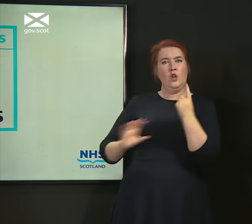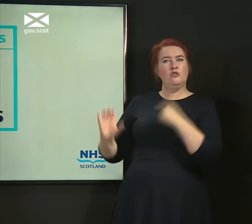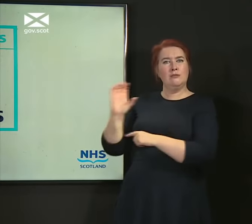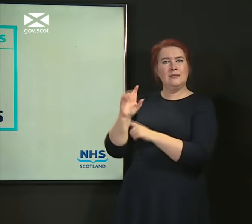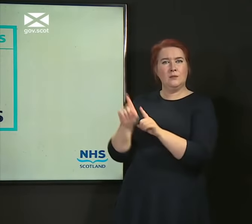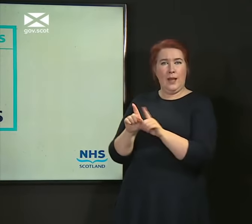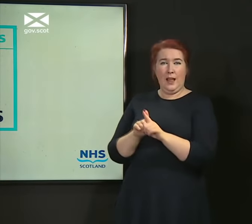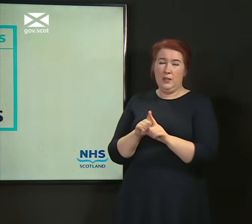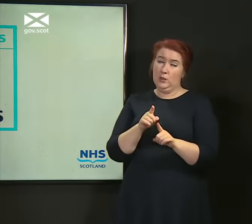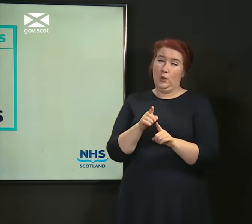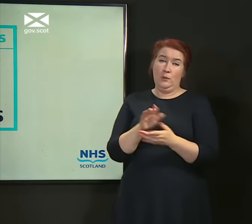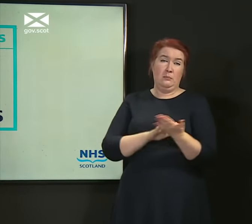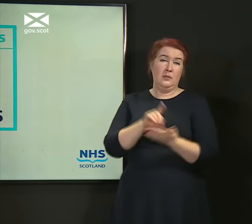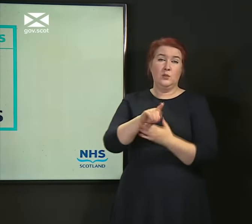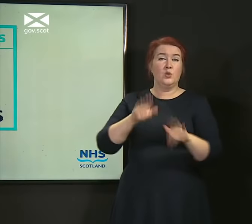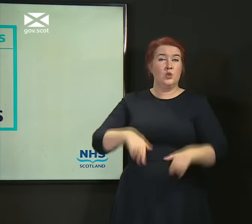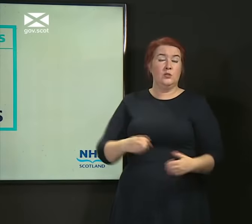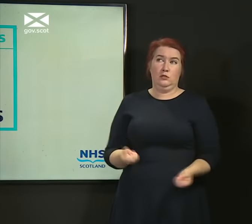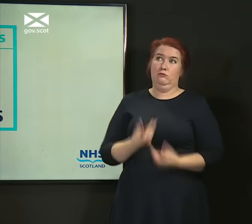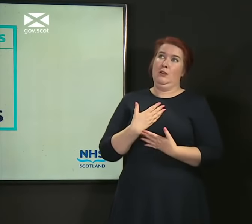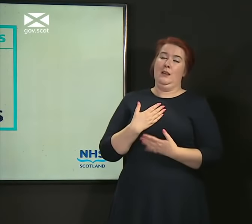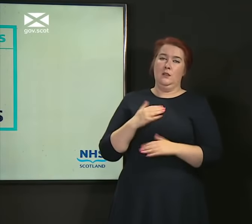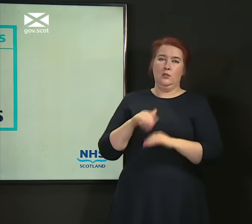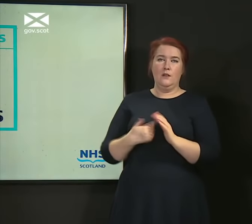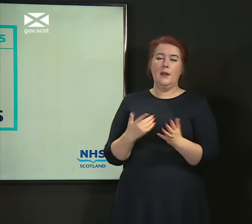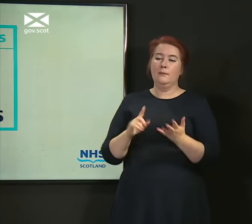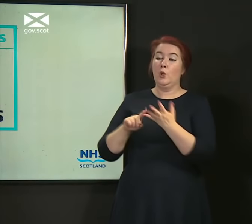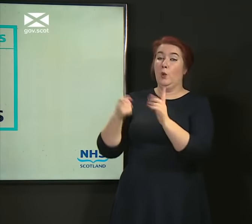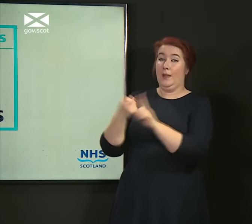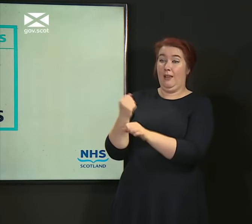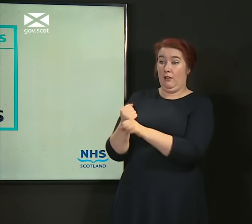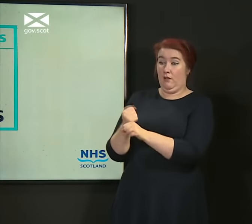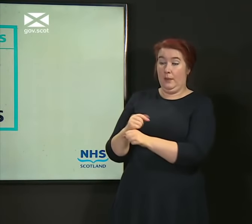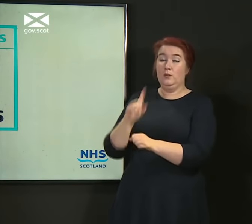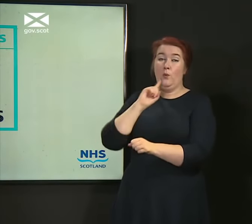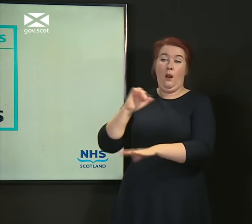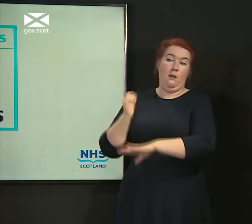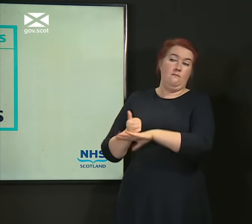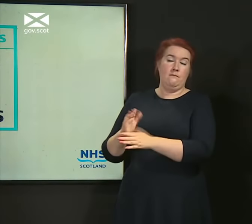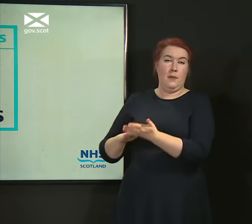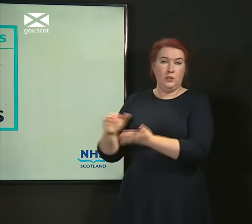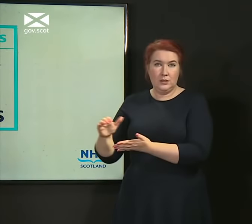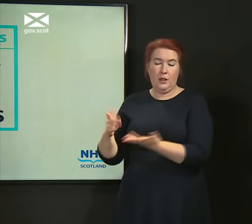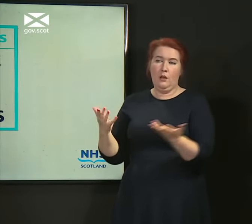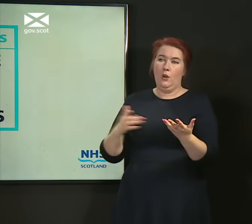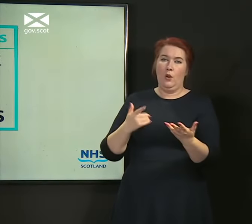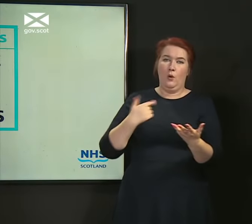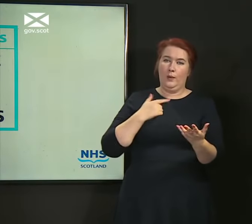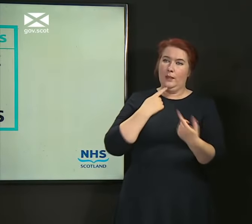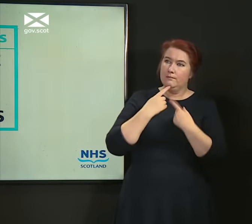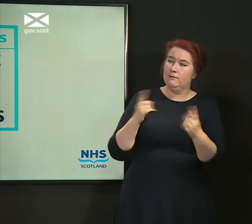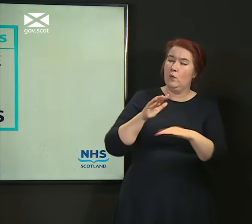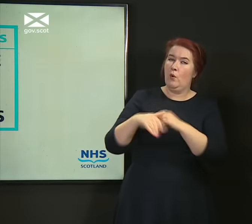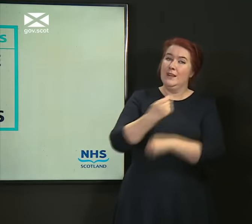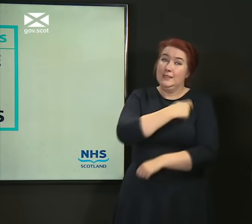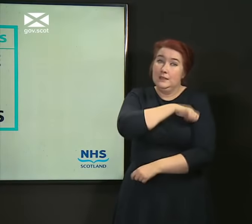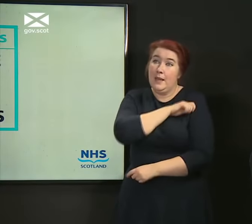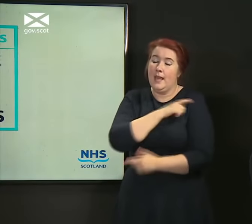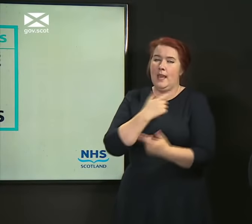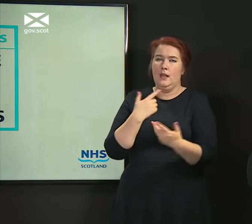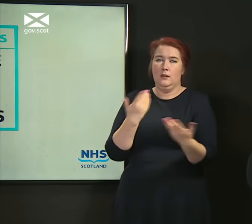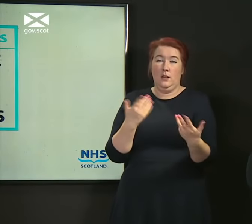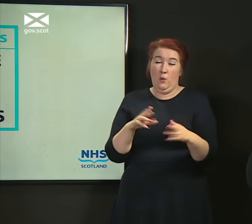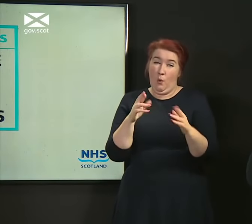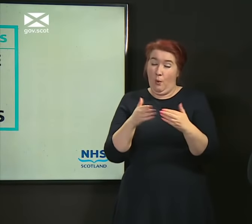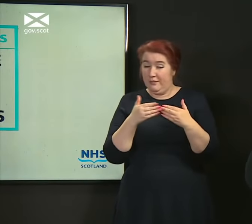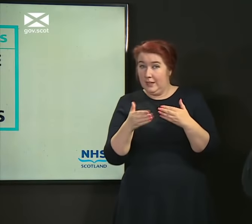you shouldn't be surprised when we then say this is what the UK government's going to do in Manchester and this is what we're going to say about Spain. Or hopefully in the